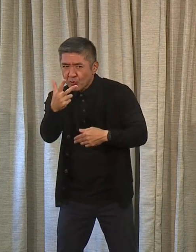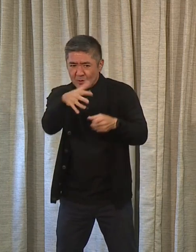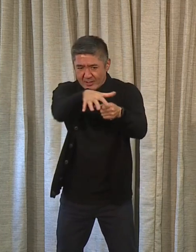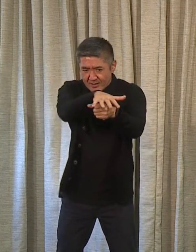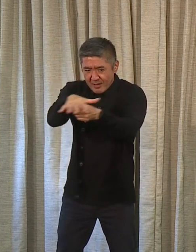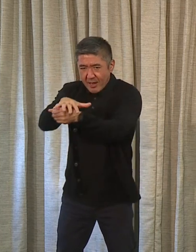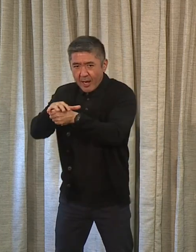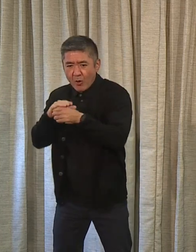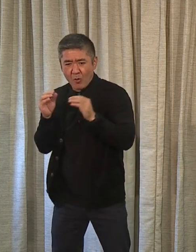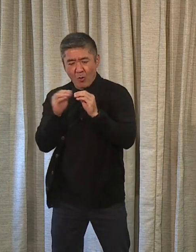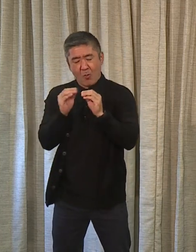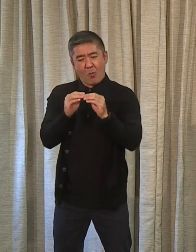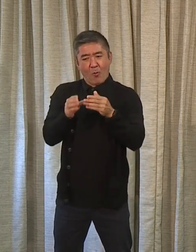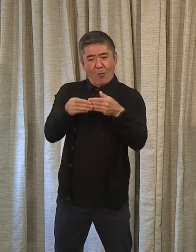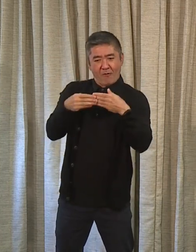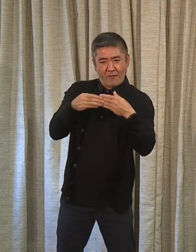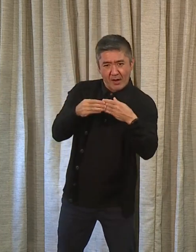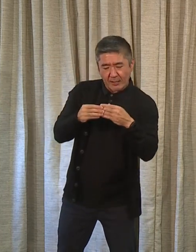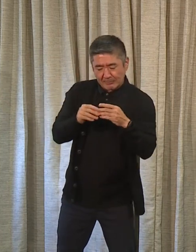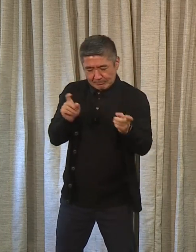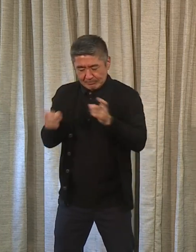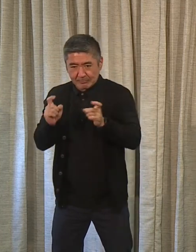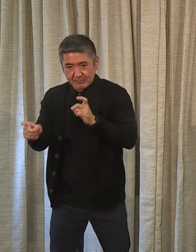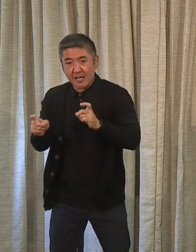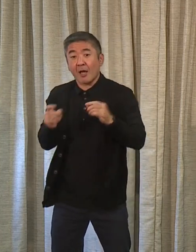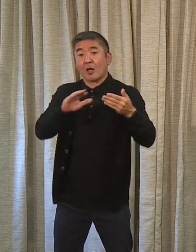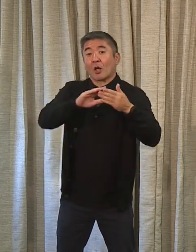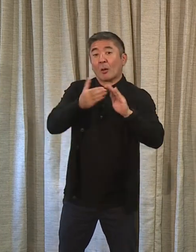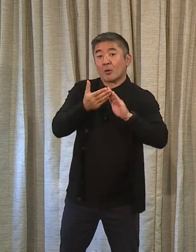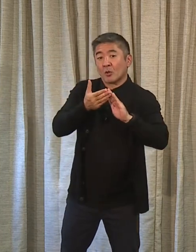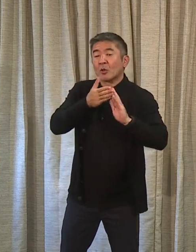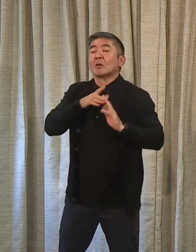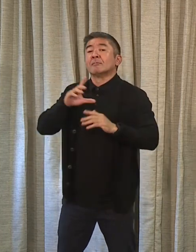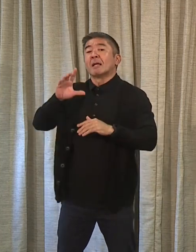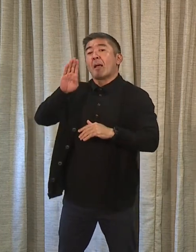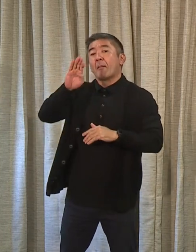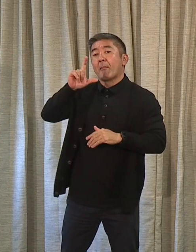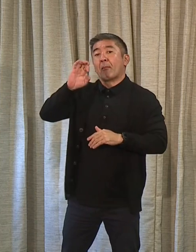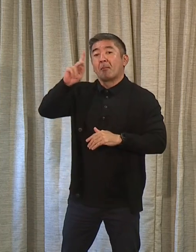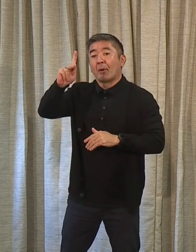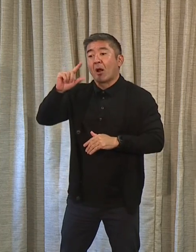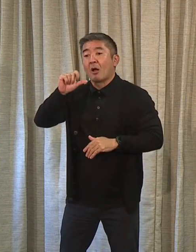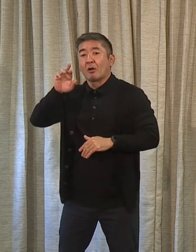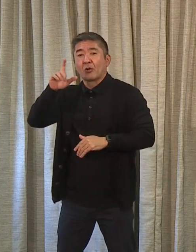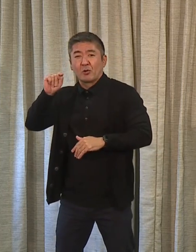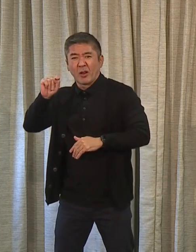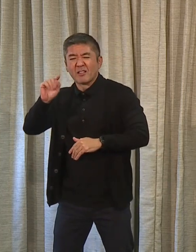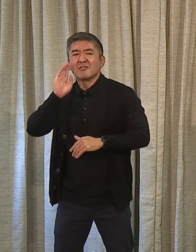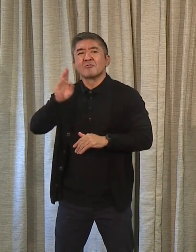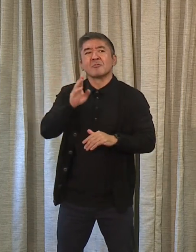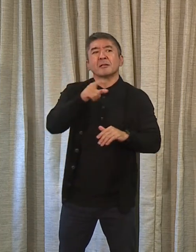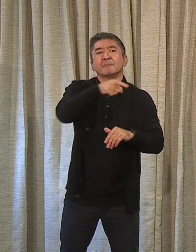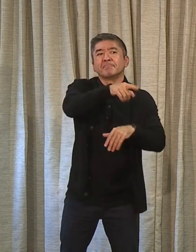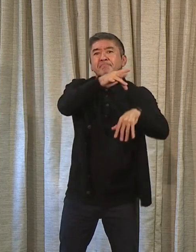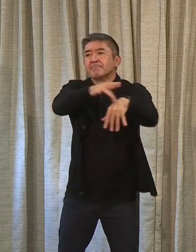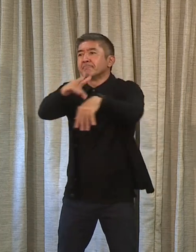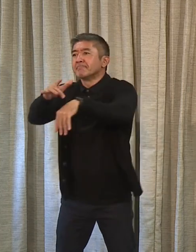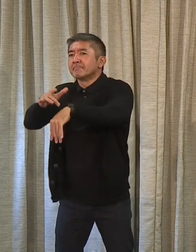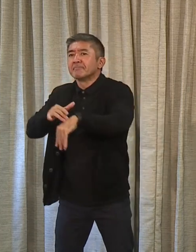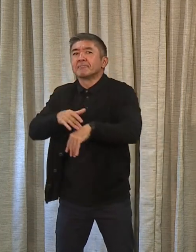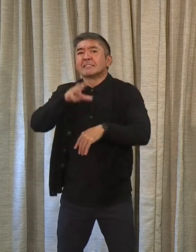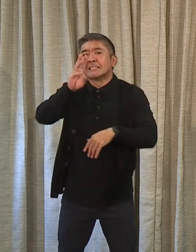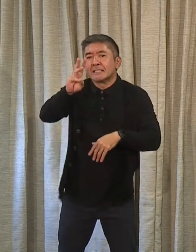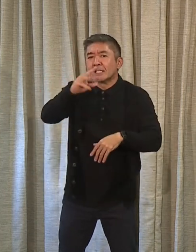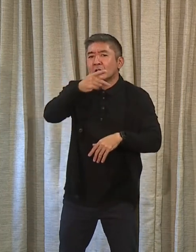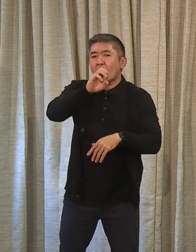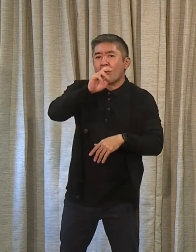flexible and nimble. One is the community development block grants. We'll be going into six of our parks and one of our botanical